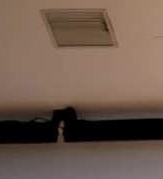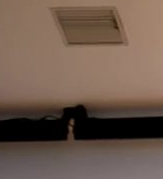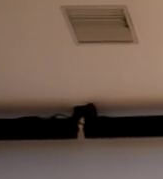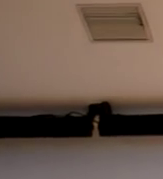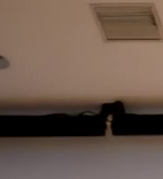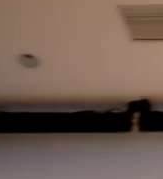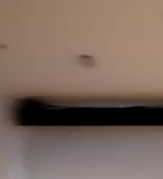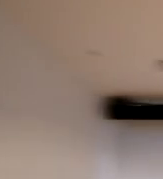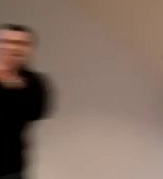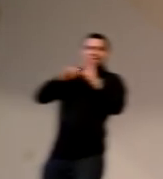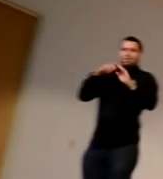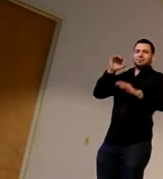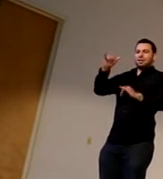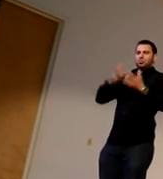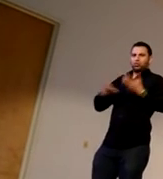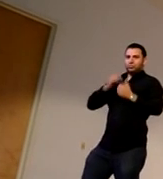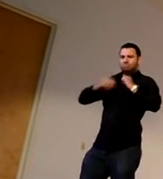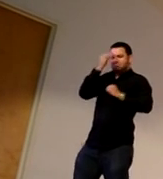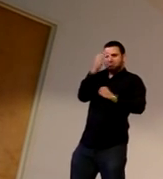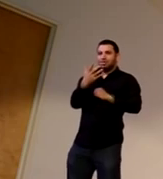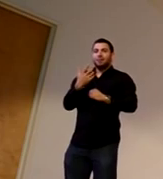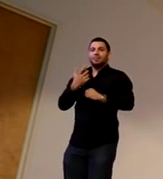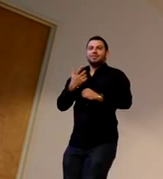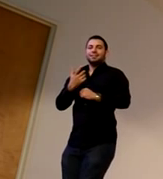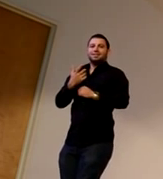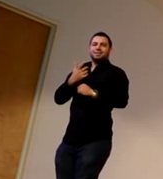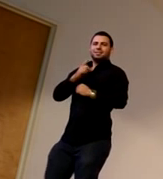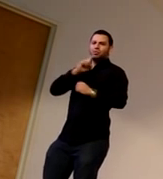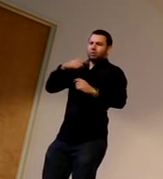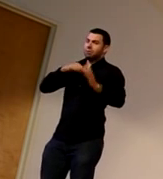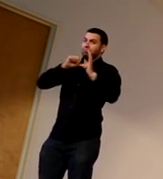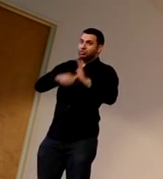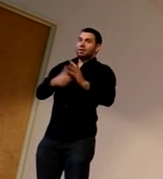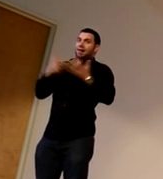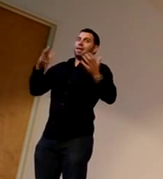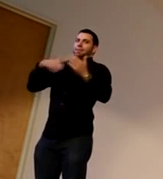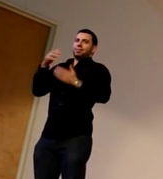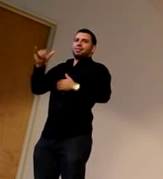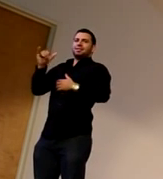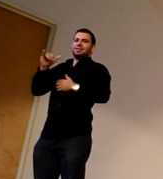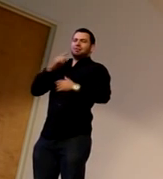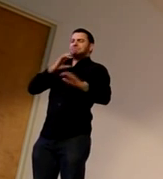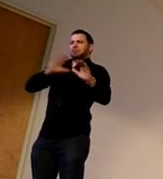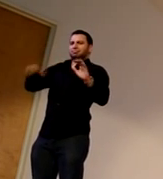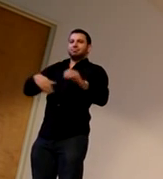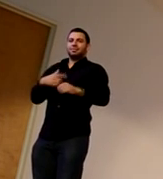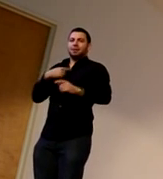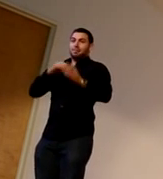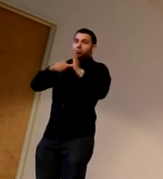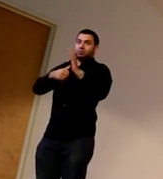you know I don't want to talk negative about Switch at birth oh hey I've got an open mind I can take it I'm I'm impressed about that show